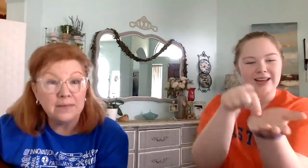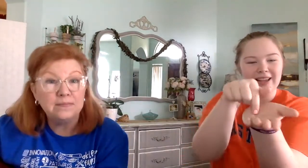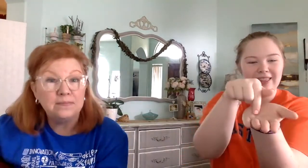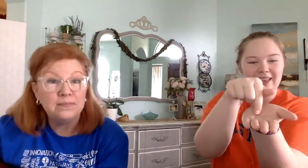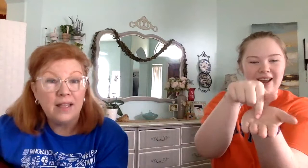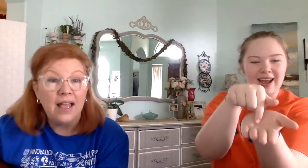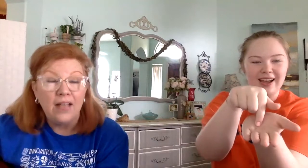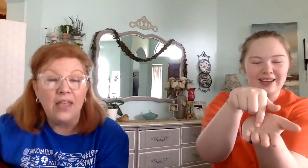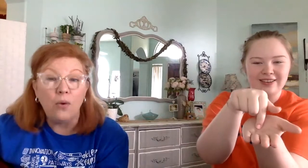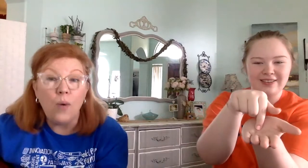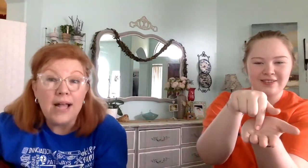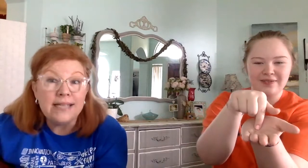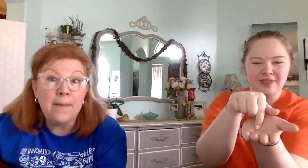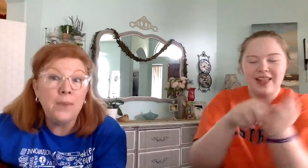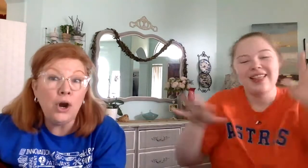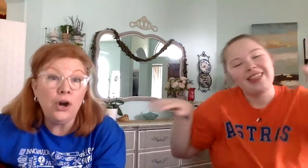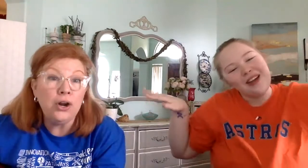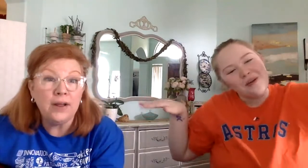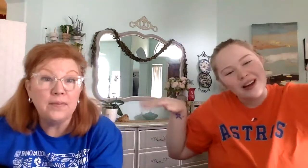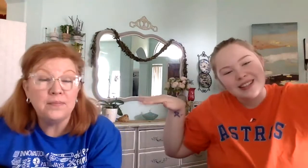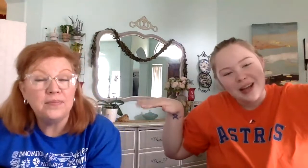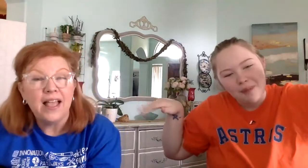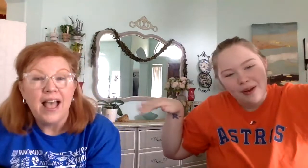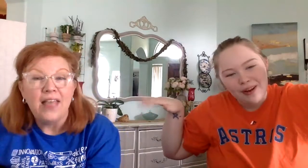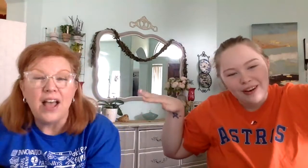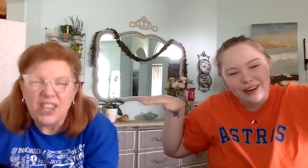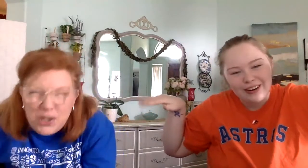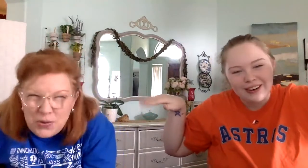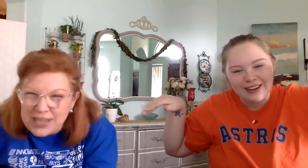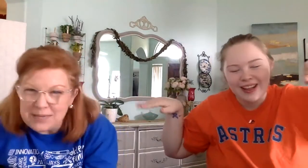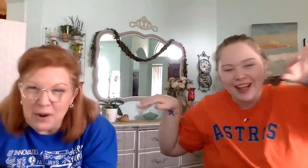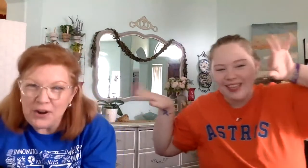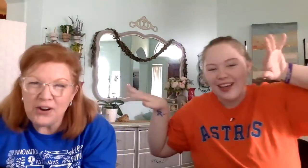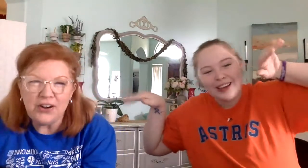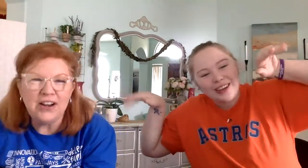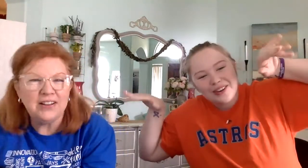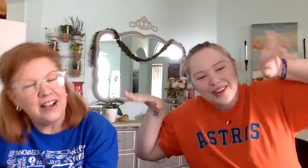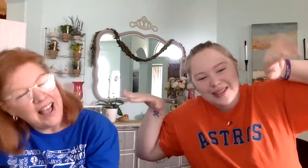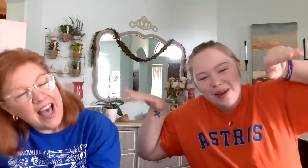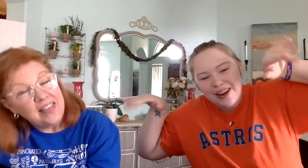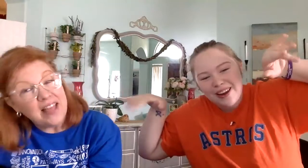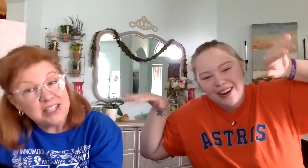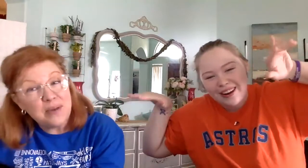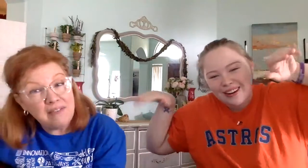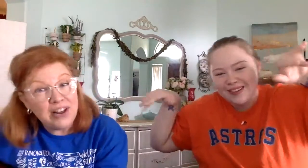there was a bird, the cutest bird, the cutest bird, that you ever did